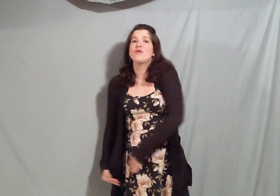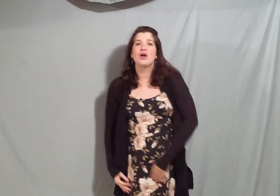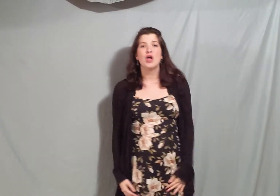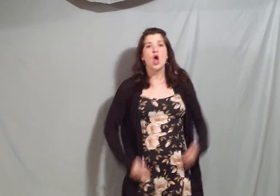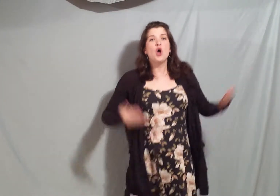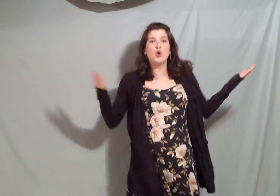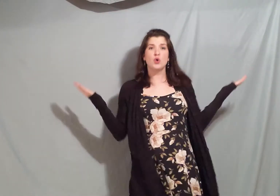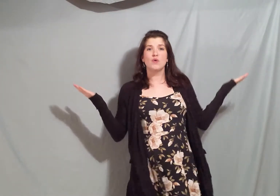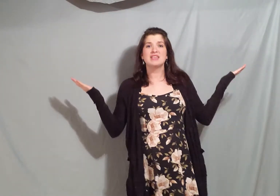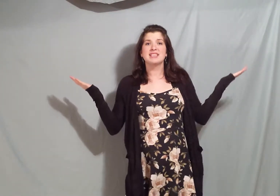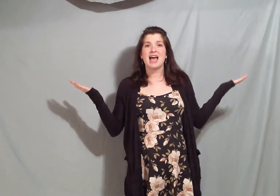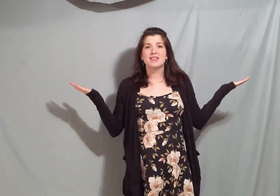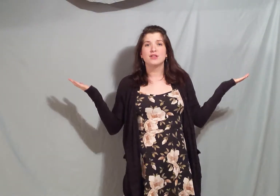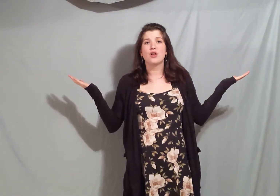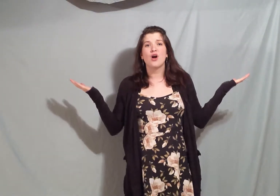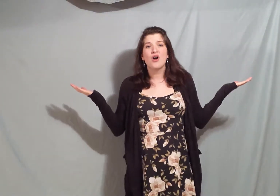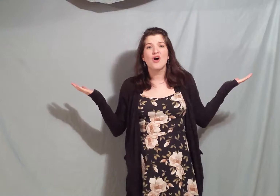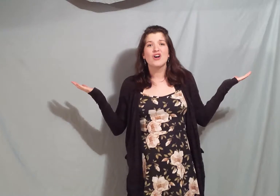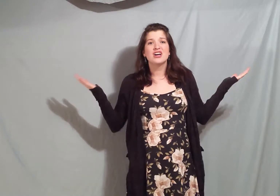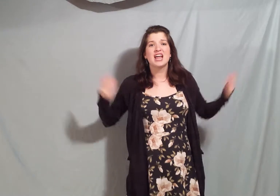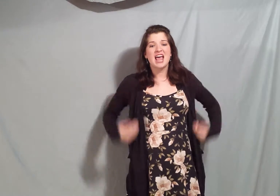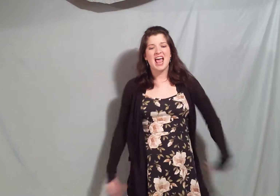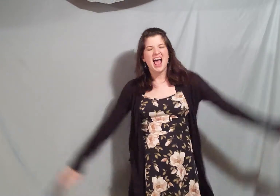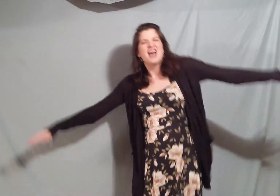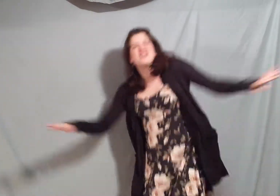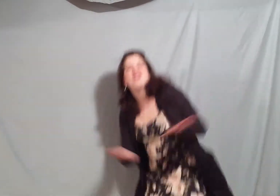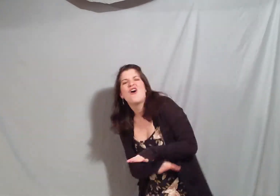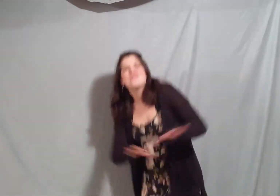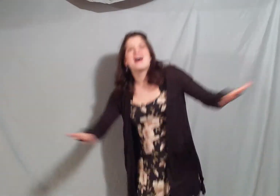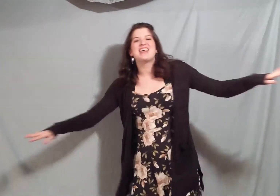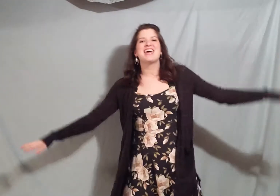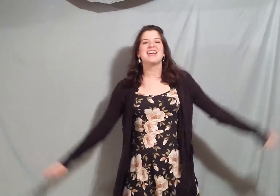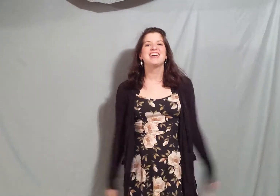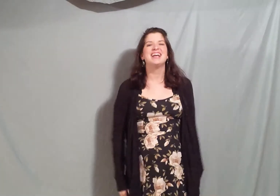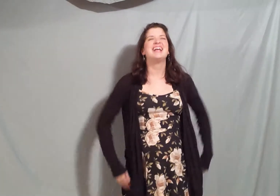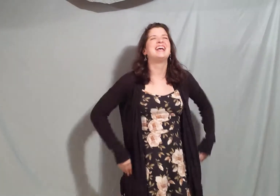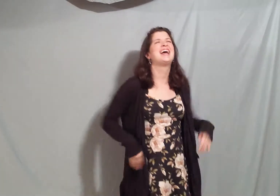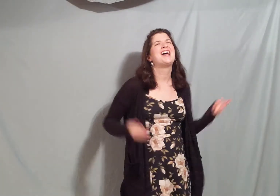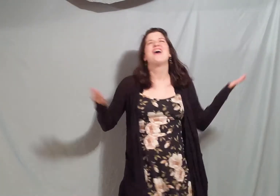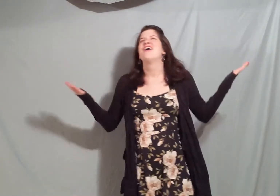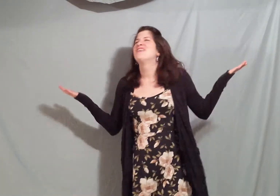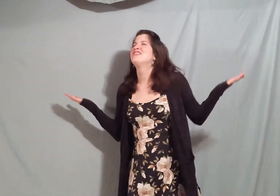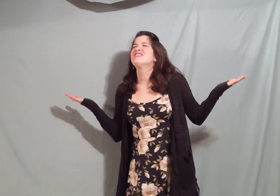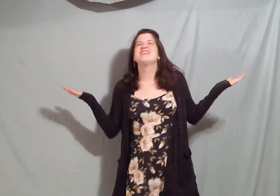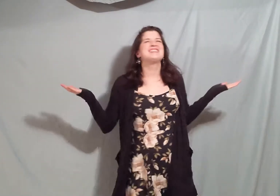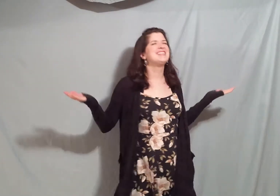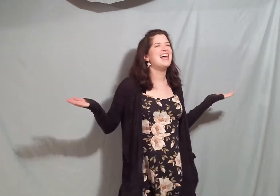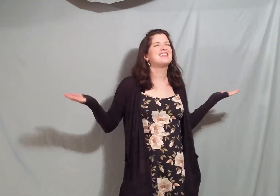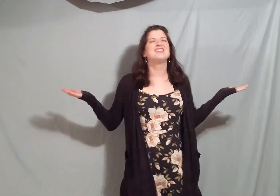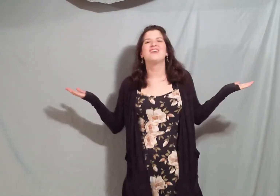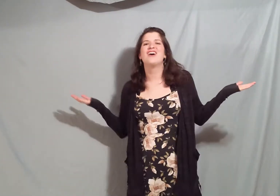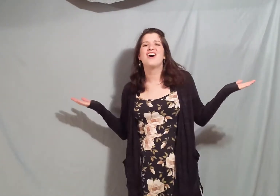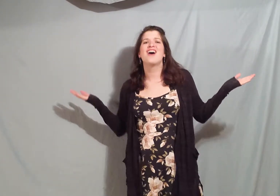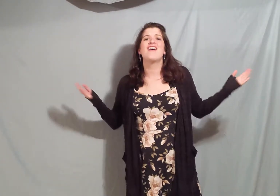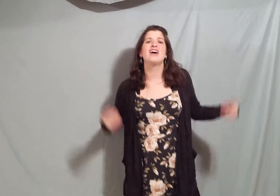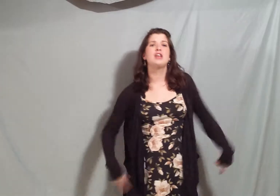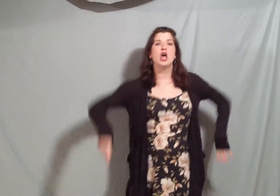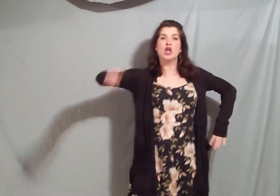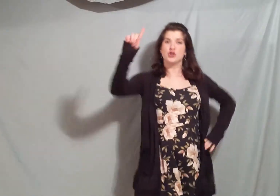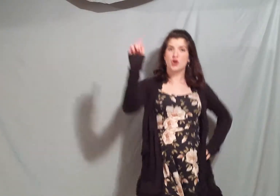Who is like the Lord Nobody Who is like the Lord No,